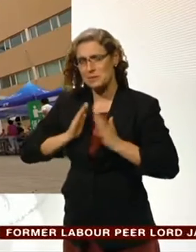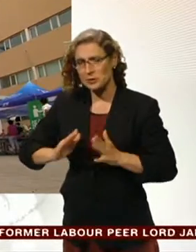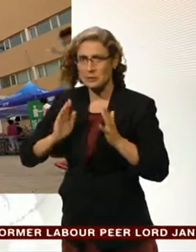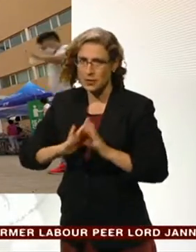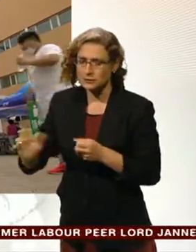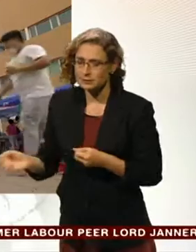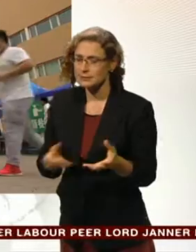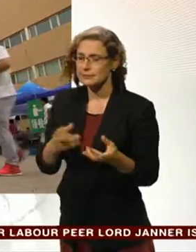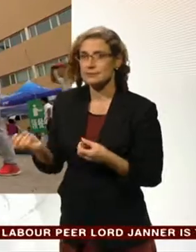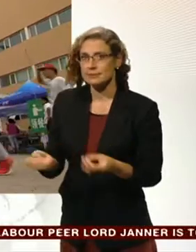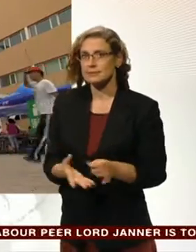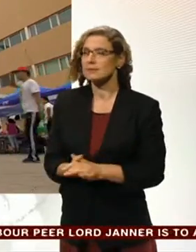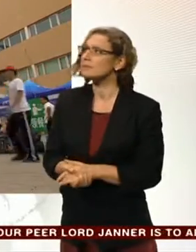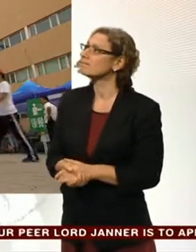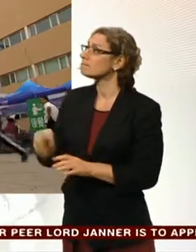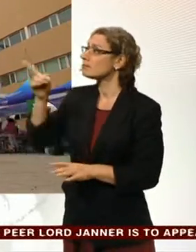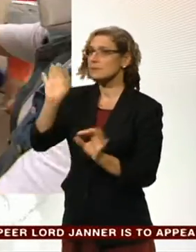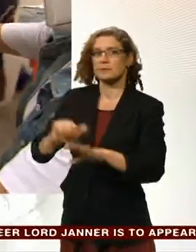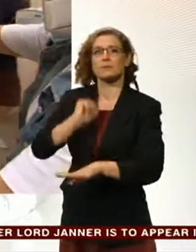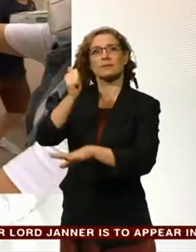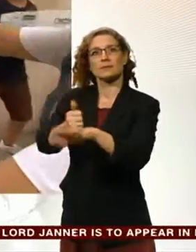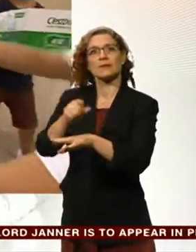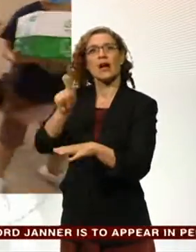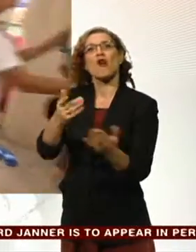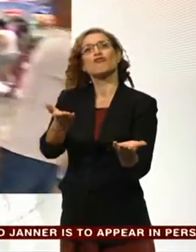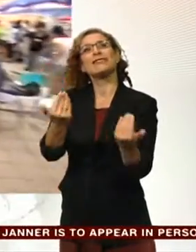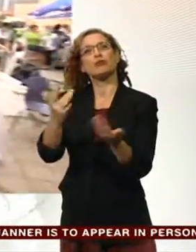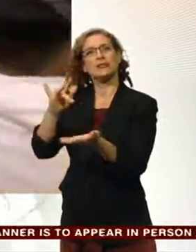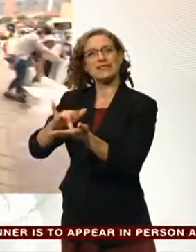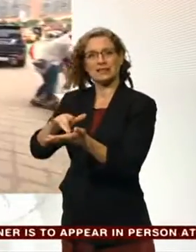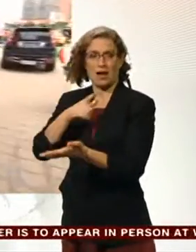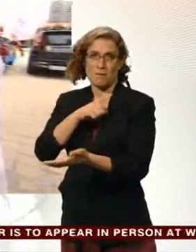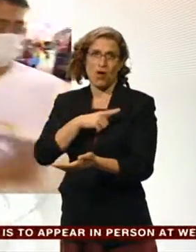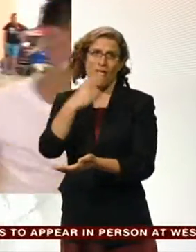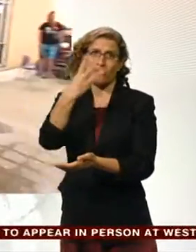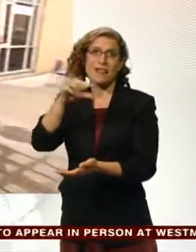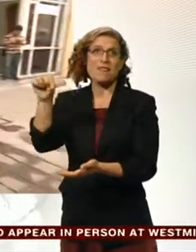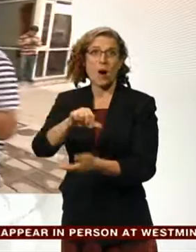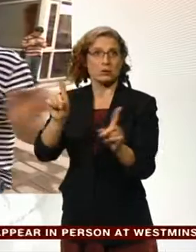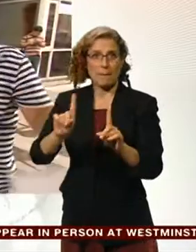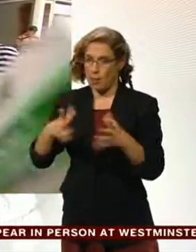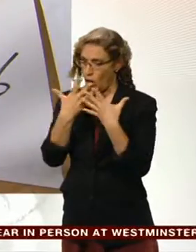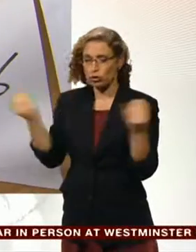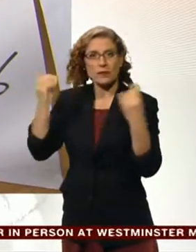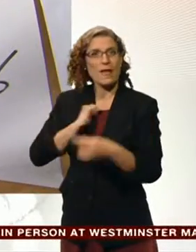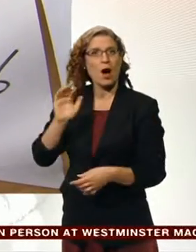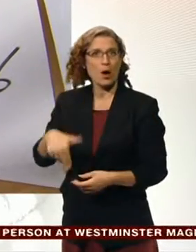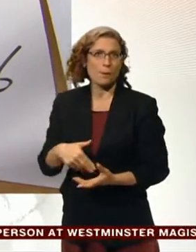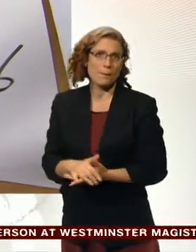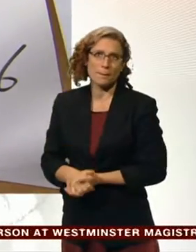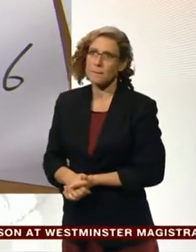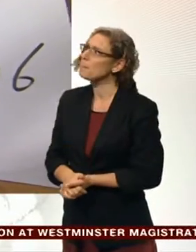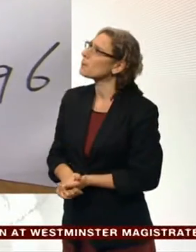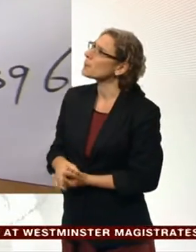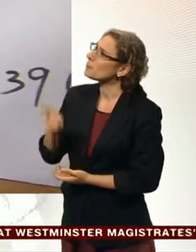A reception centre has been set up for the more than 3,000 people who've been made homeless. This